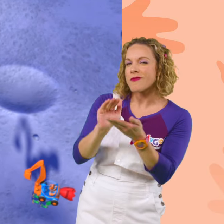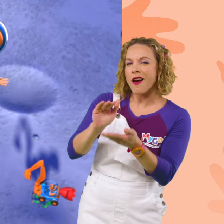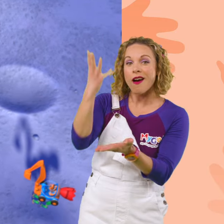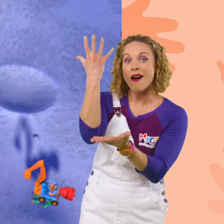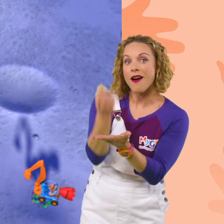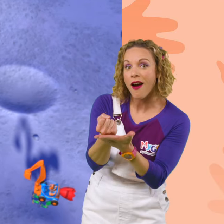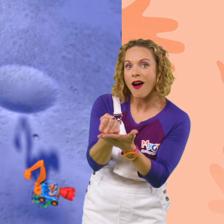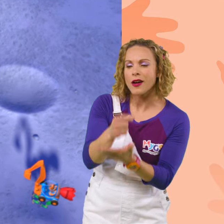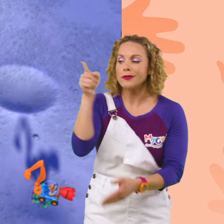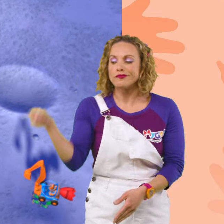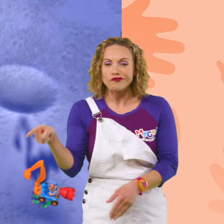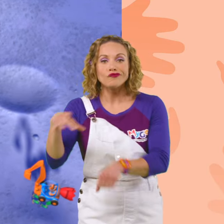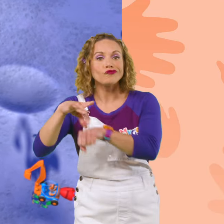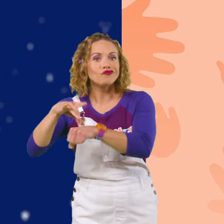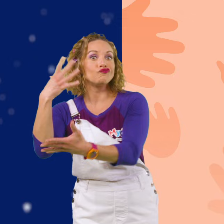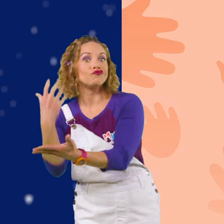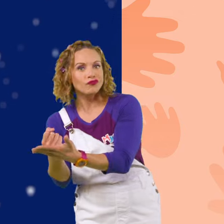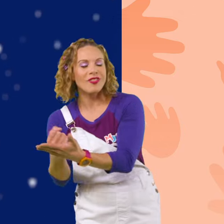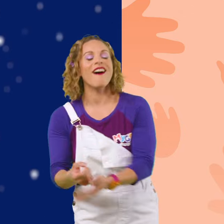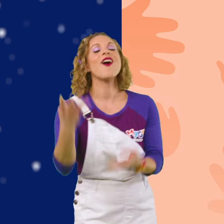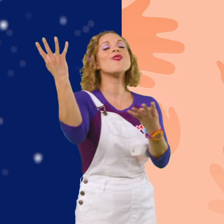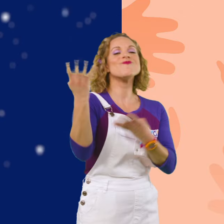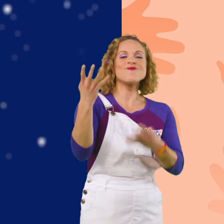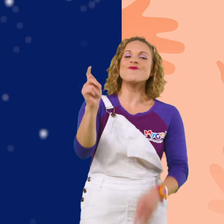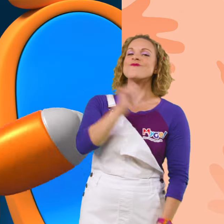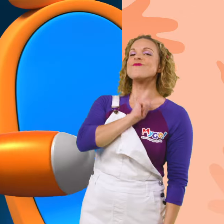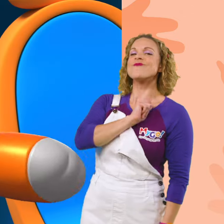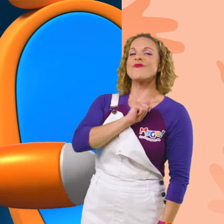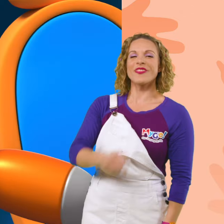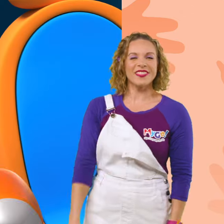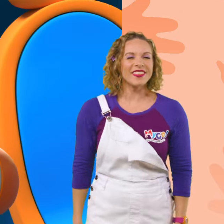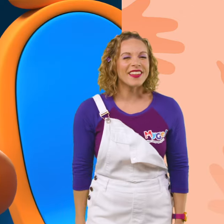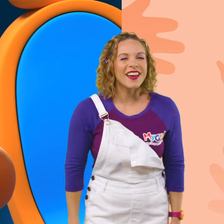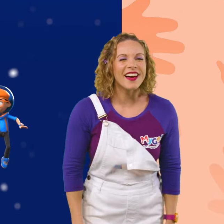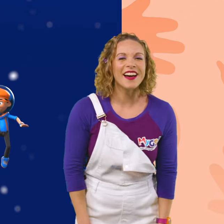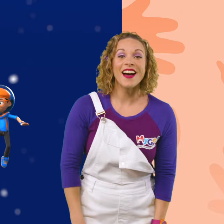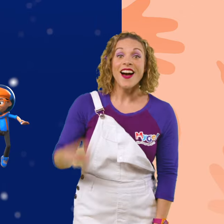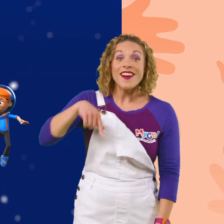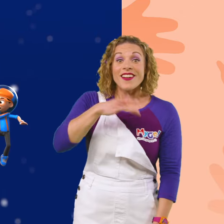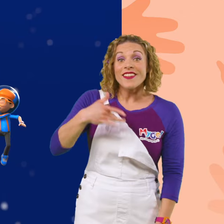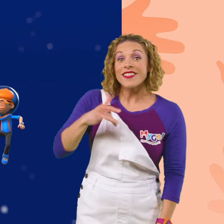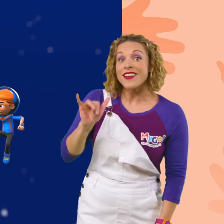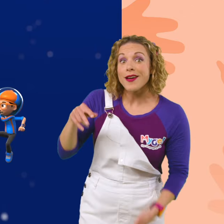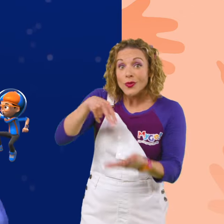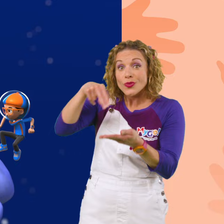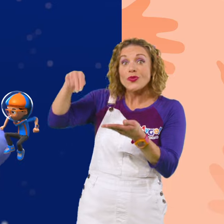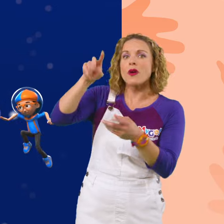than there is on Earth. Upload answer tabs. We feel like we're floating, but gravity